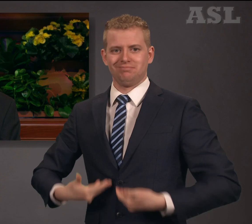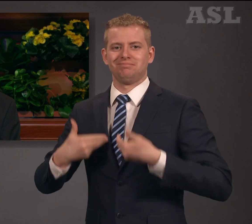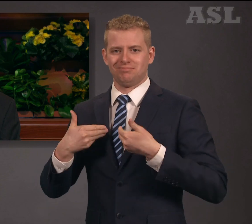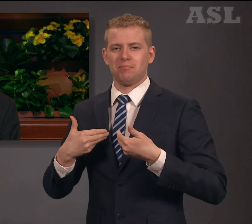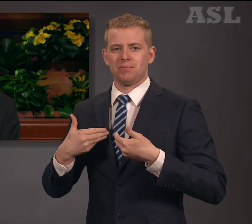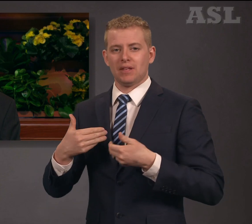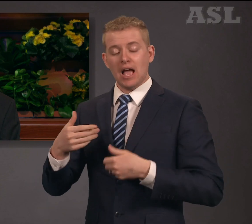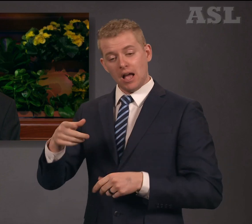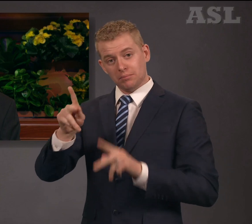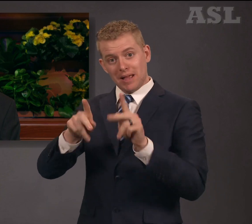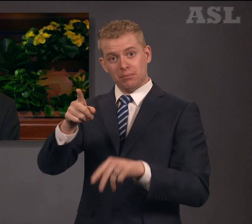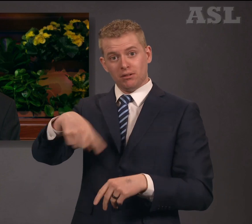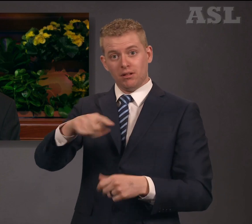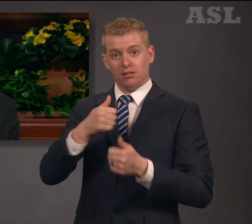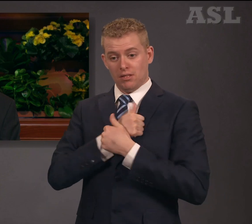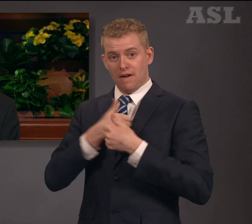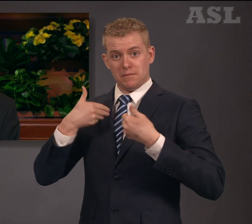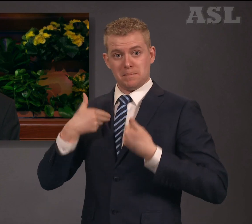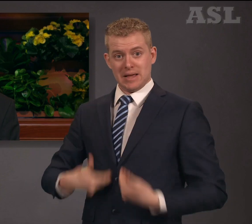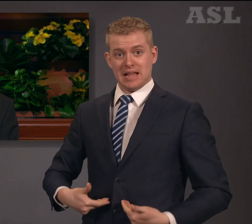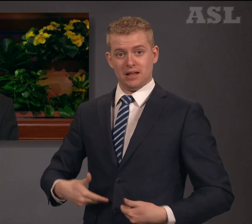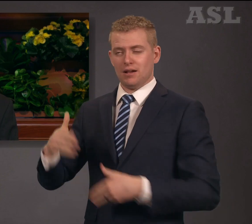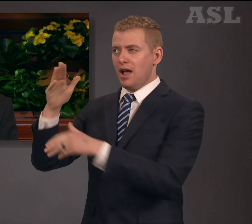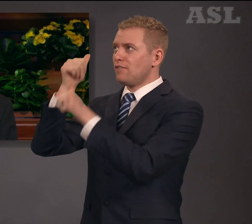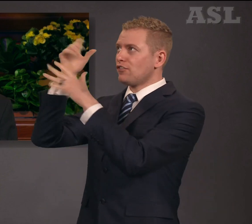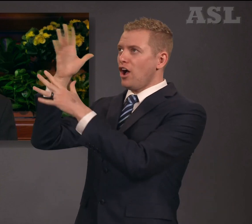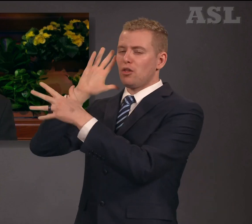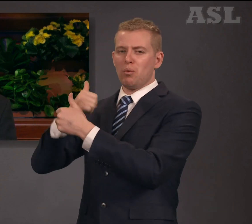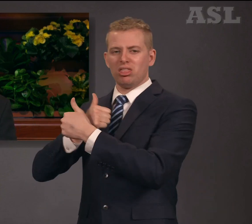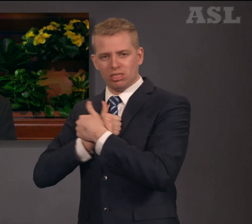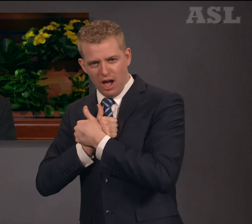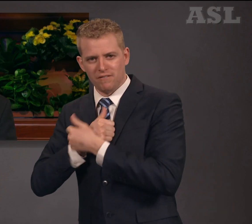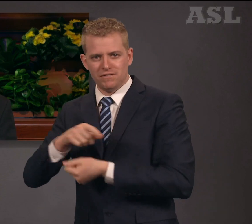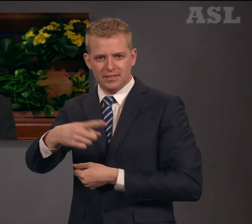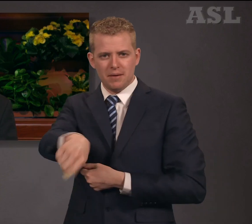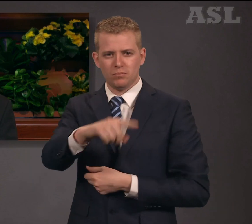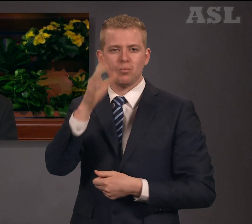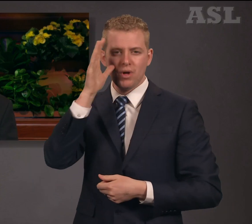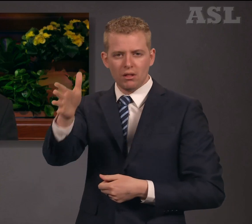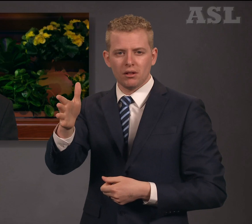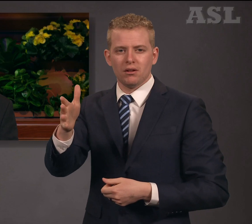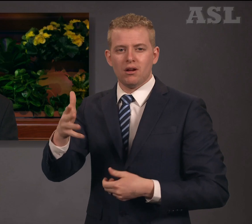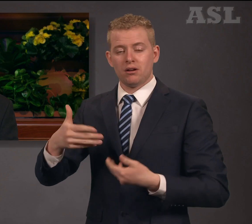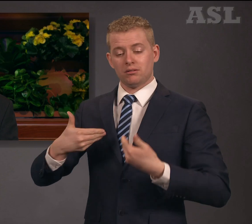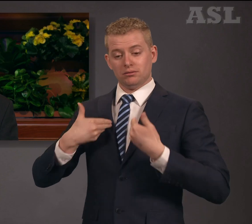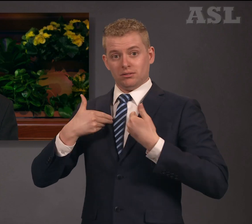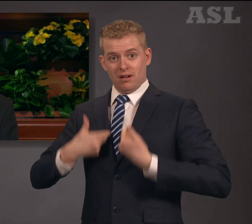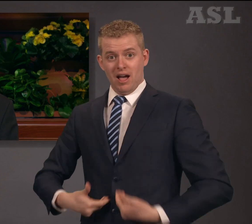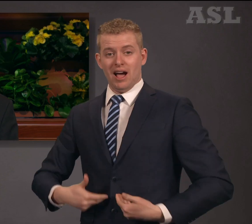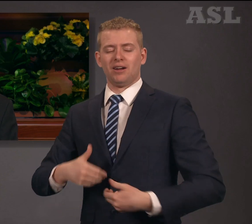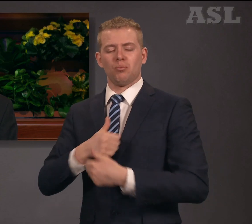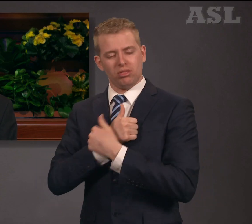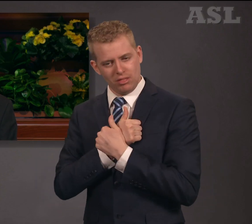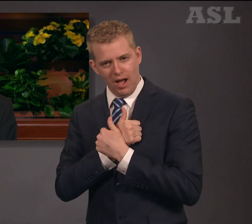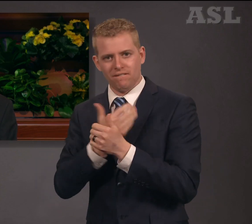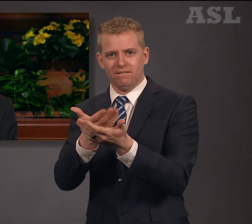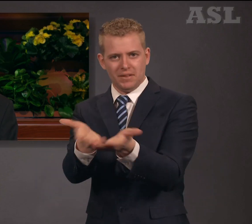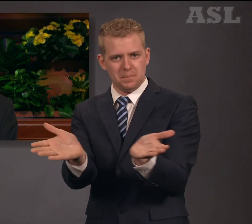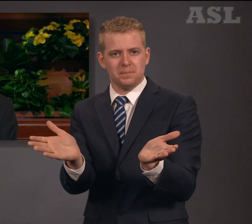And he that loveth me shall be loved of my Father, and I will love